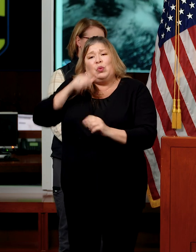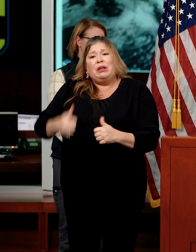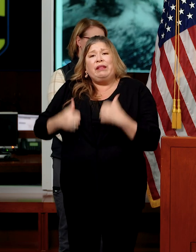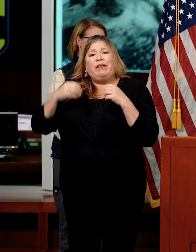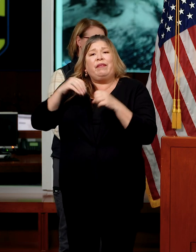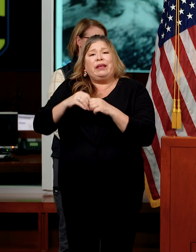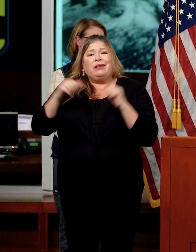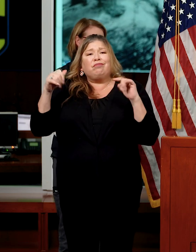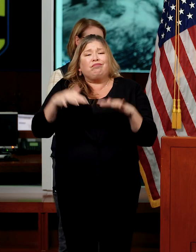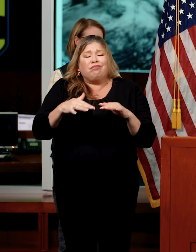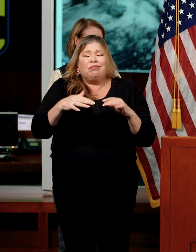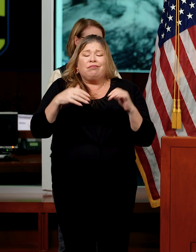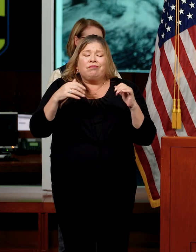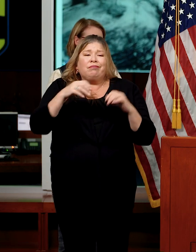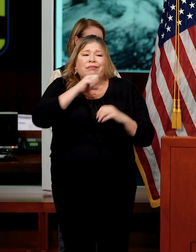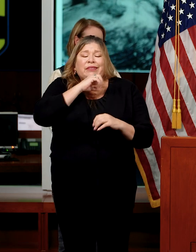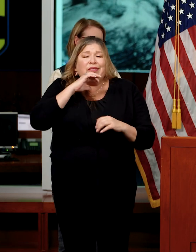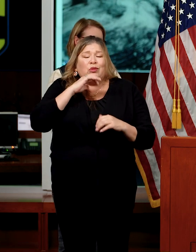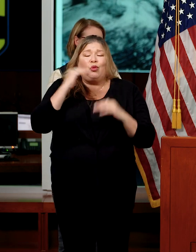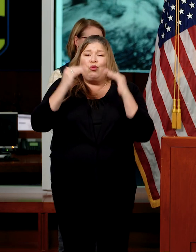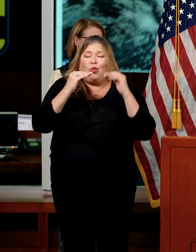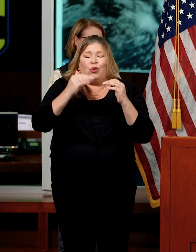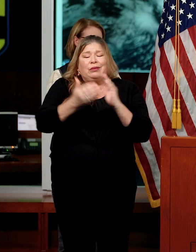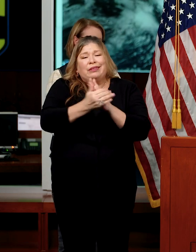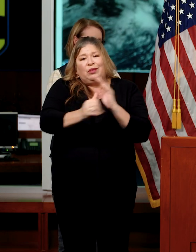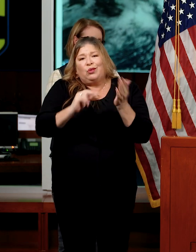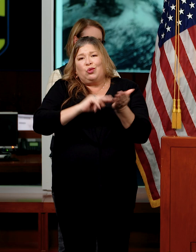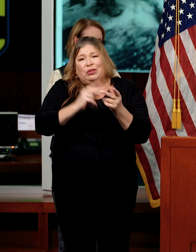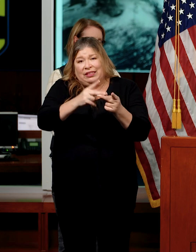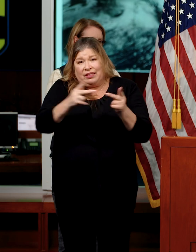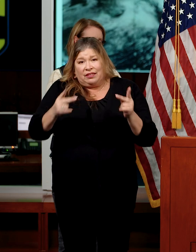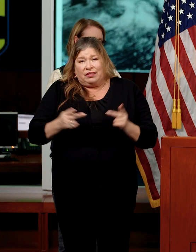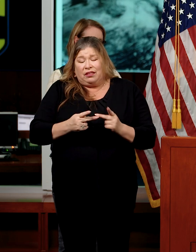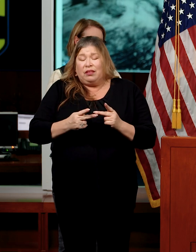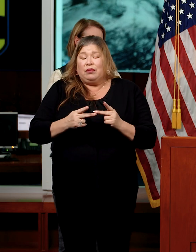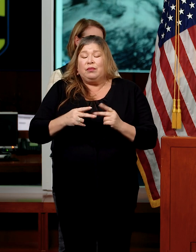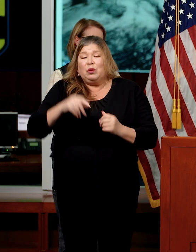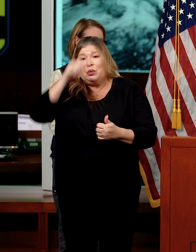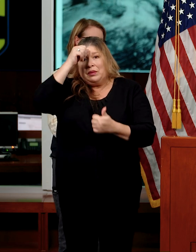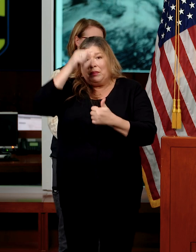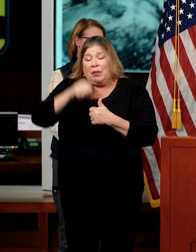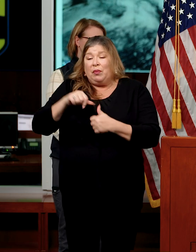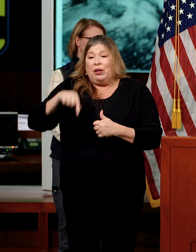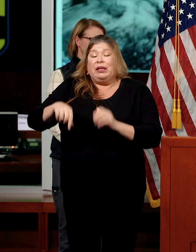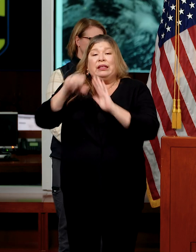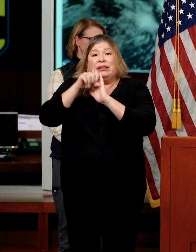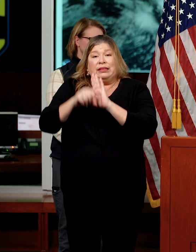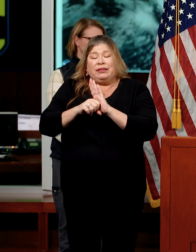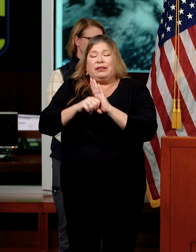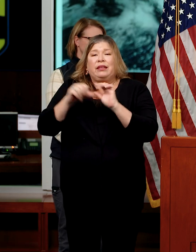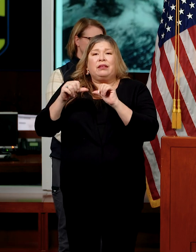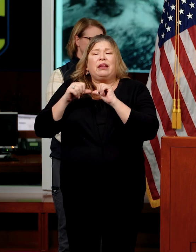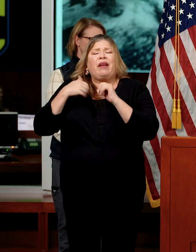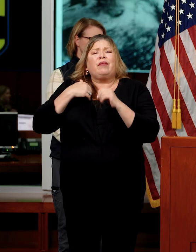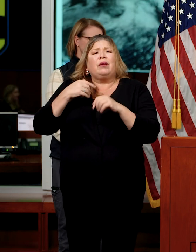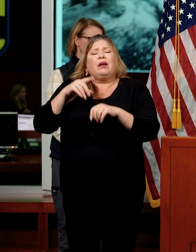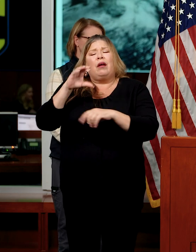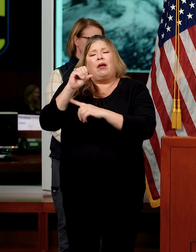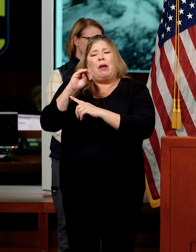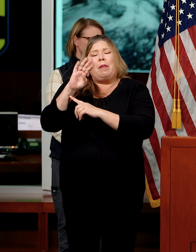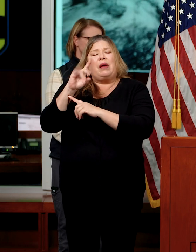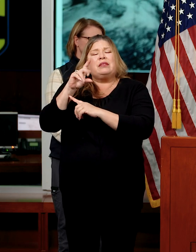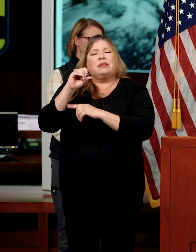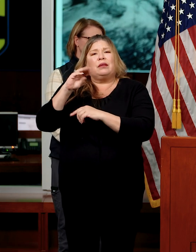of those congregate settings, adult and senior care settings, skilled nursing facilities across the state, remember that the statewide long-term care ombuds